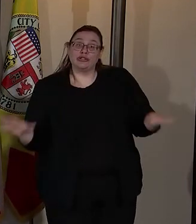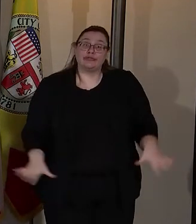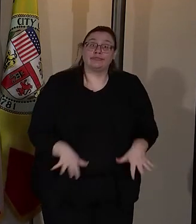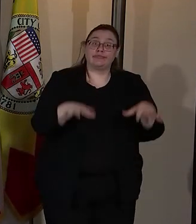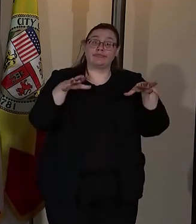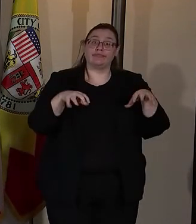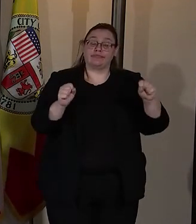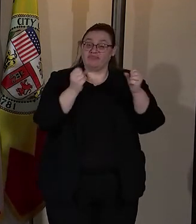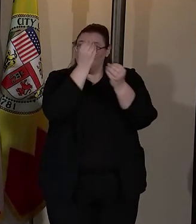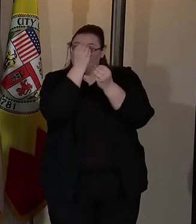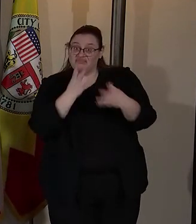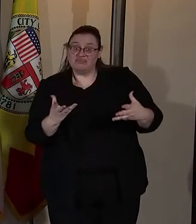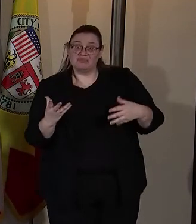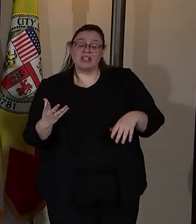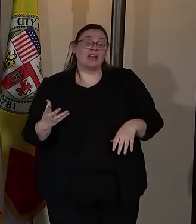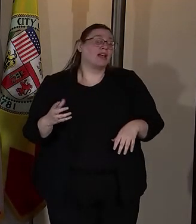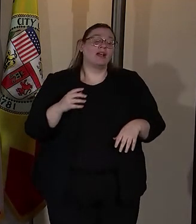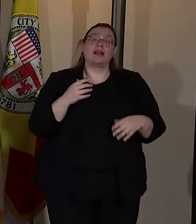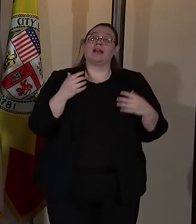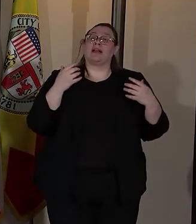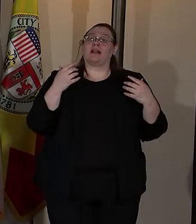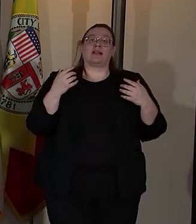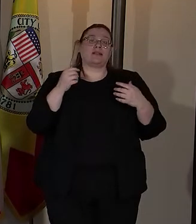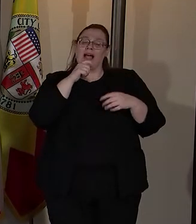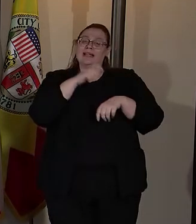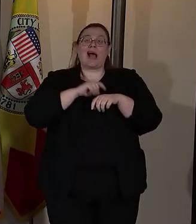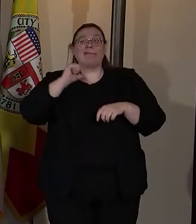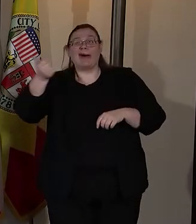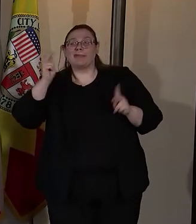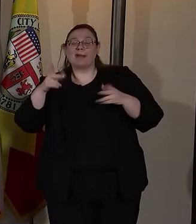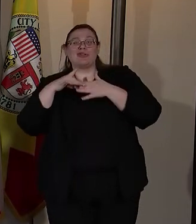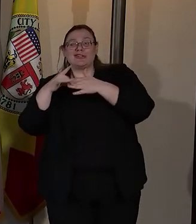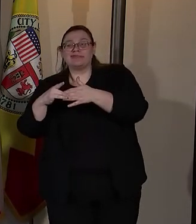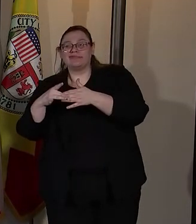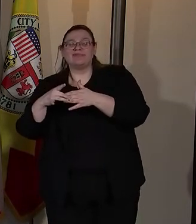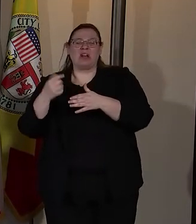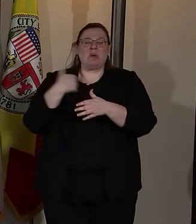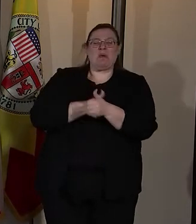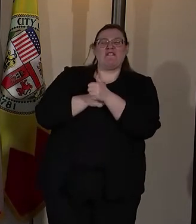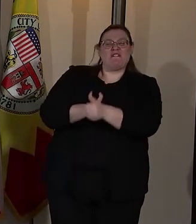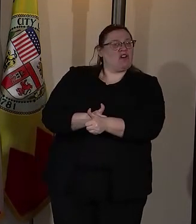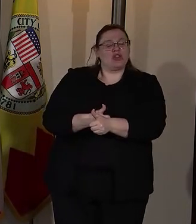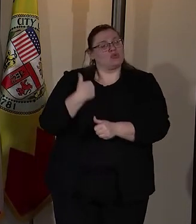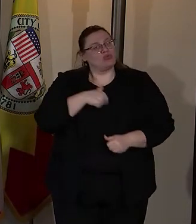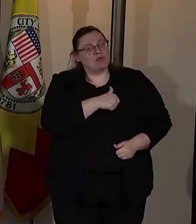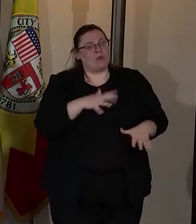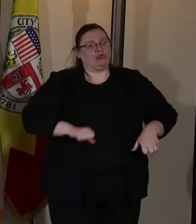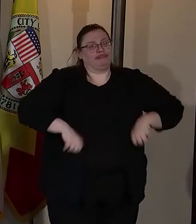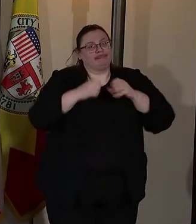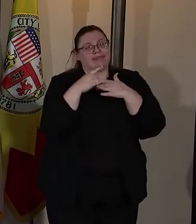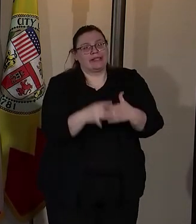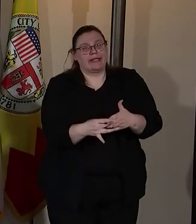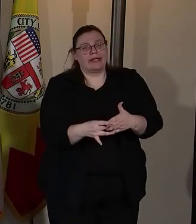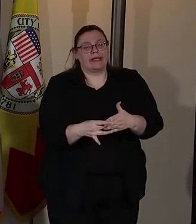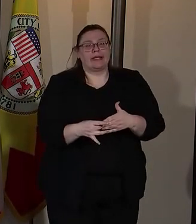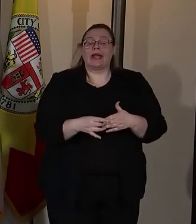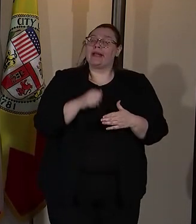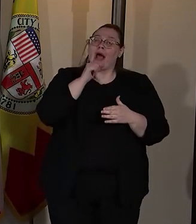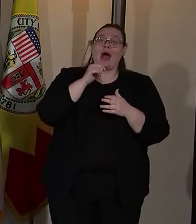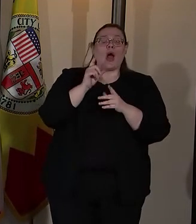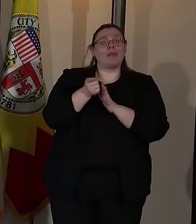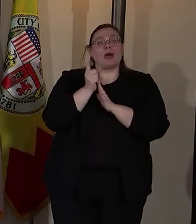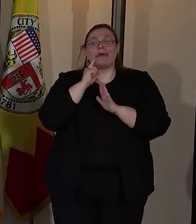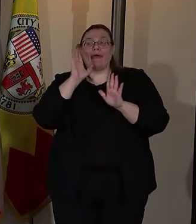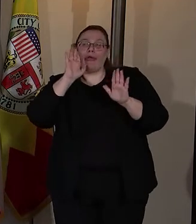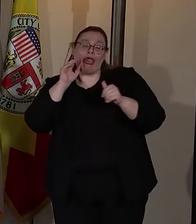say it is not time for others to lead and we will follow. We want to be at the front of that line. Not a moment to pander but a